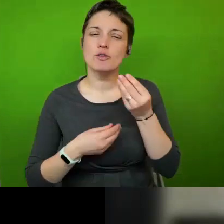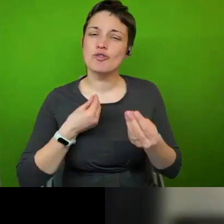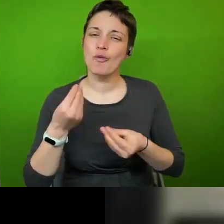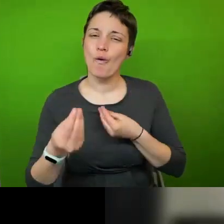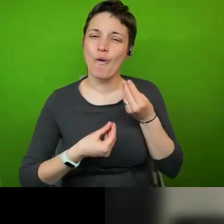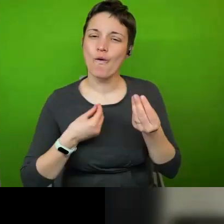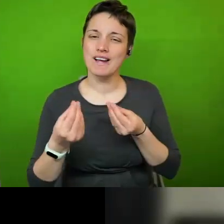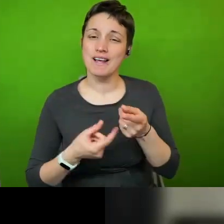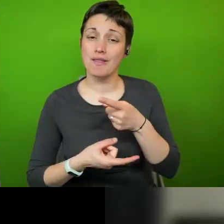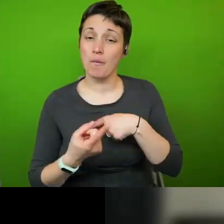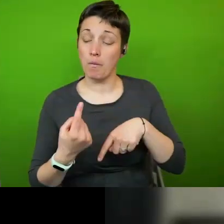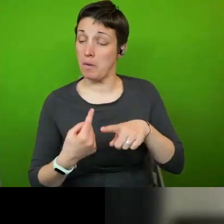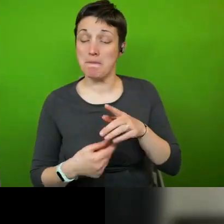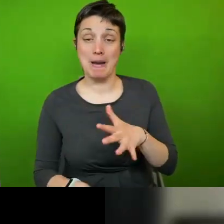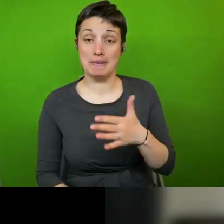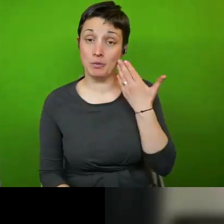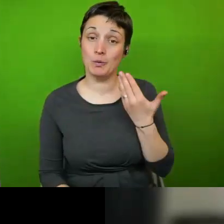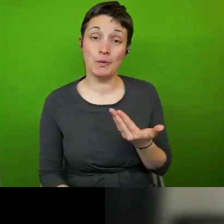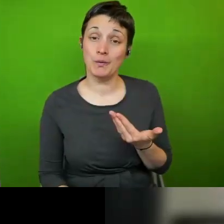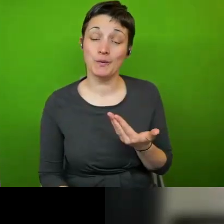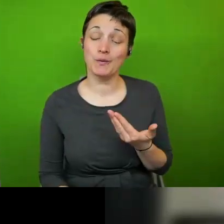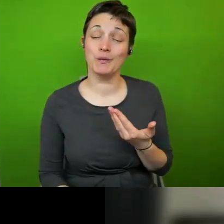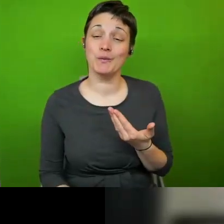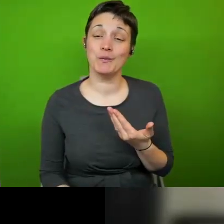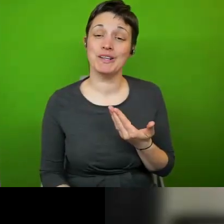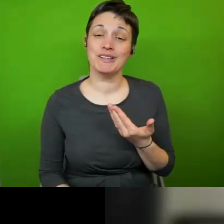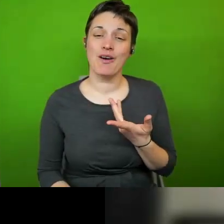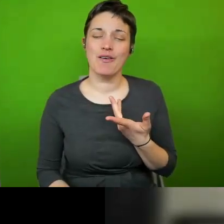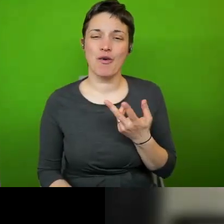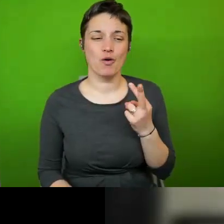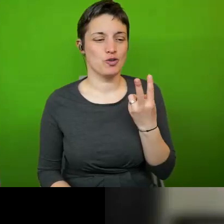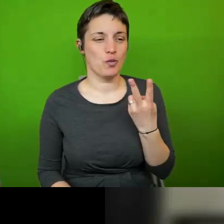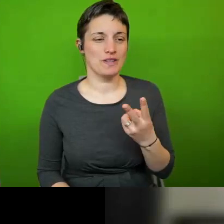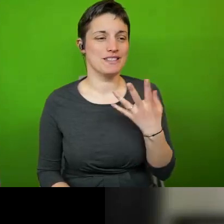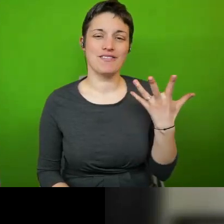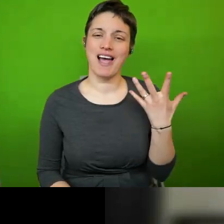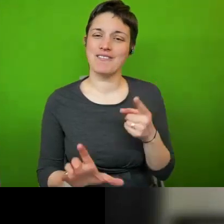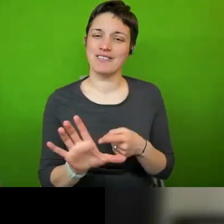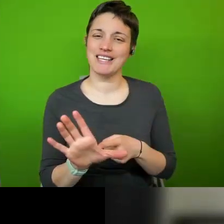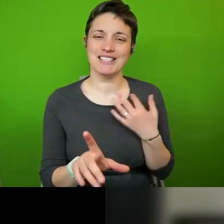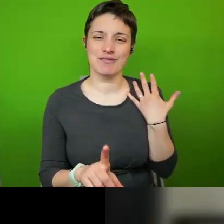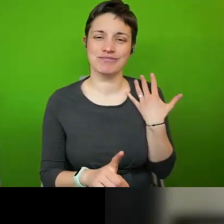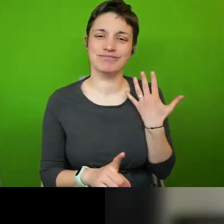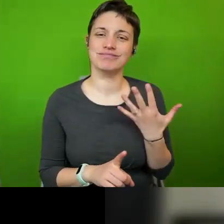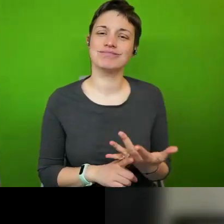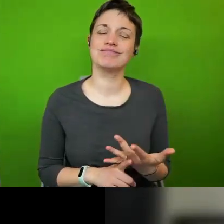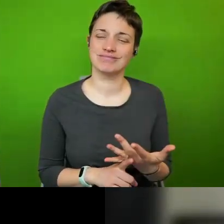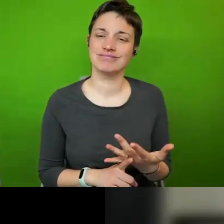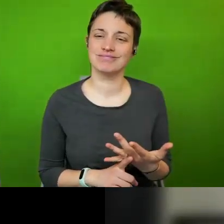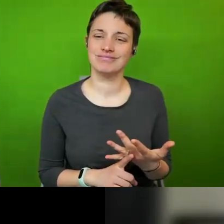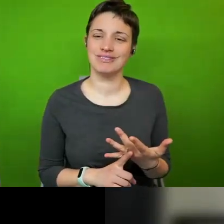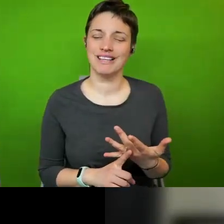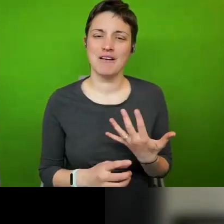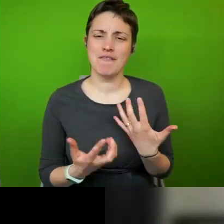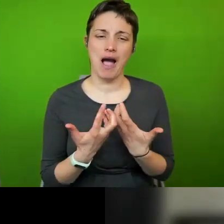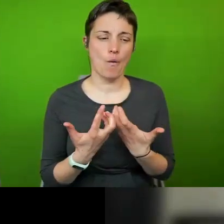us probably are not so familiar with about the the last 25 years and the way in which human rights cities have have